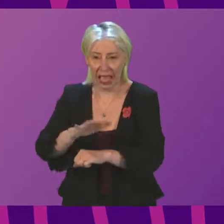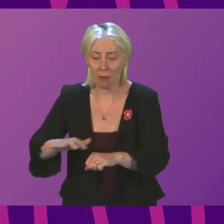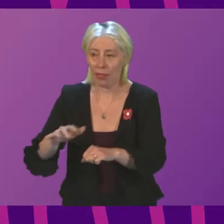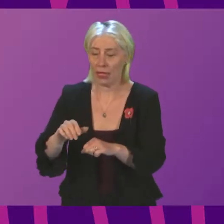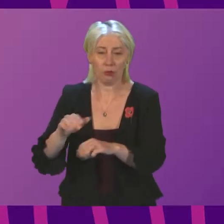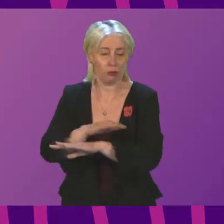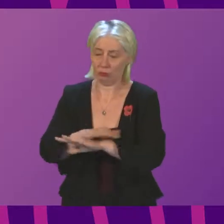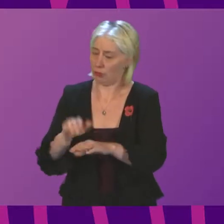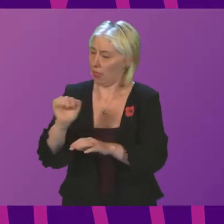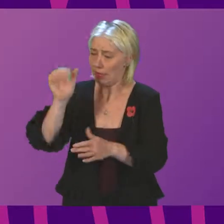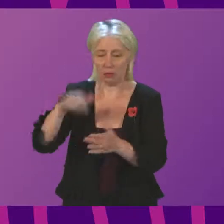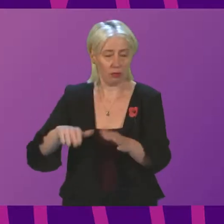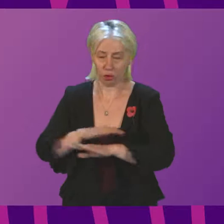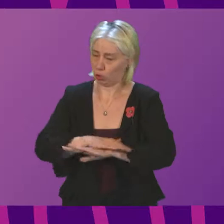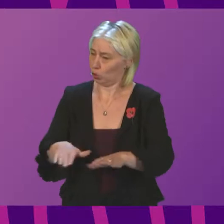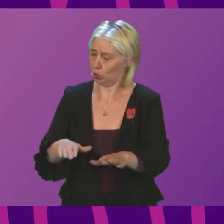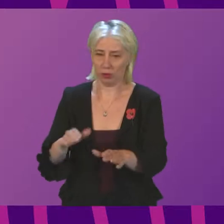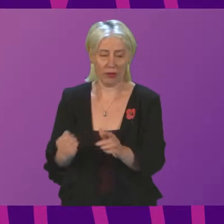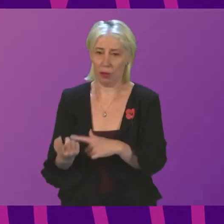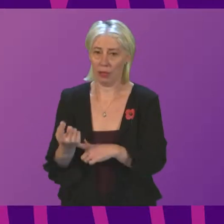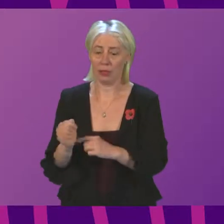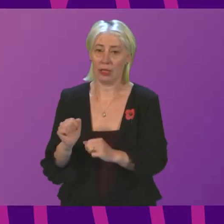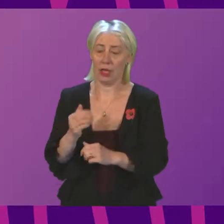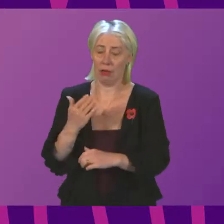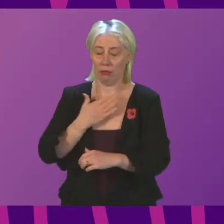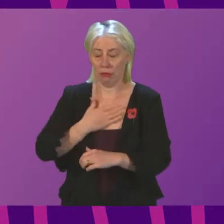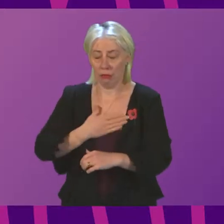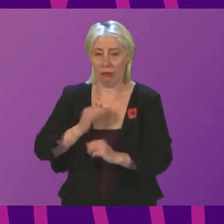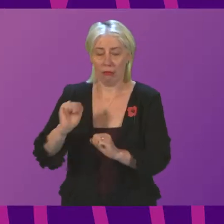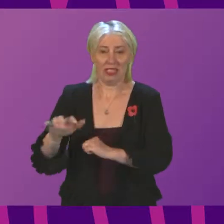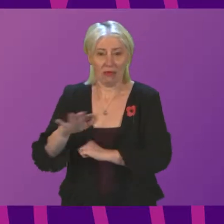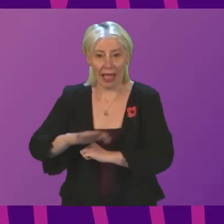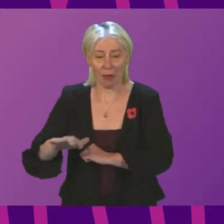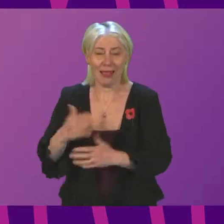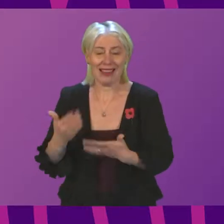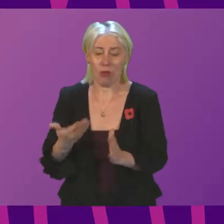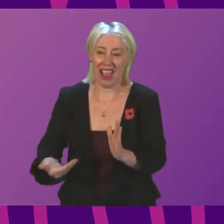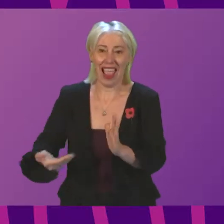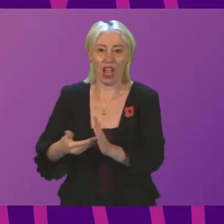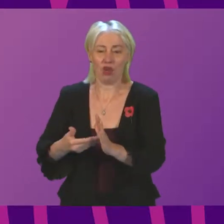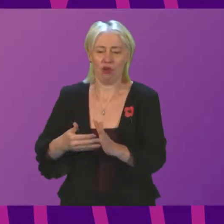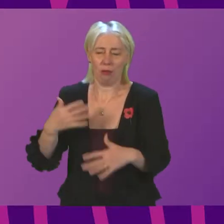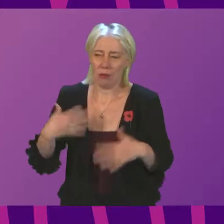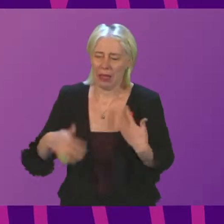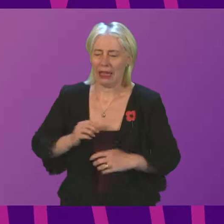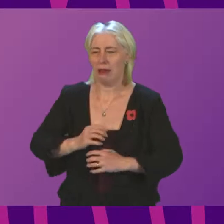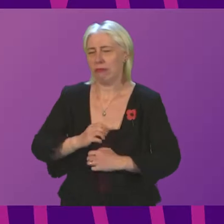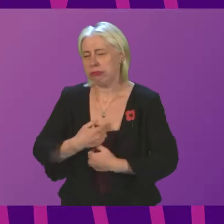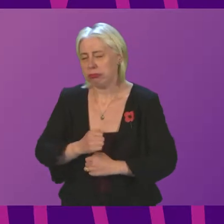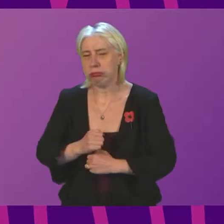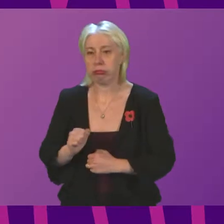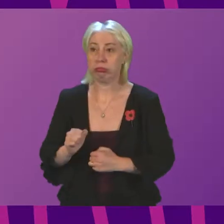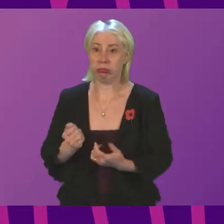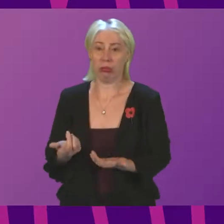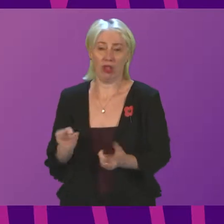he had, and I am very sorry that Mr Brown's family are enduring the added agony that they are having to endure, in